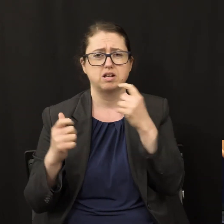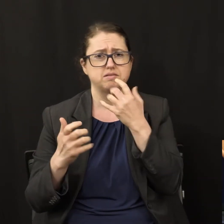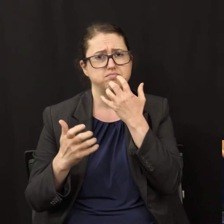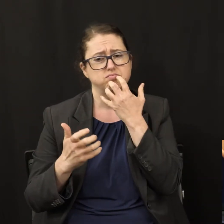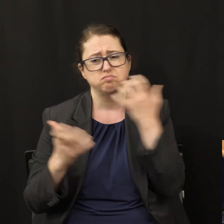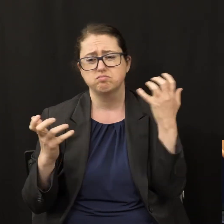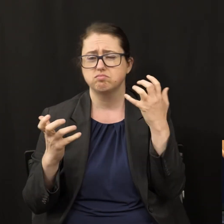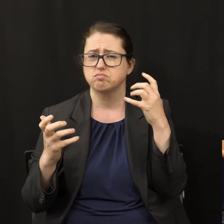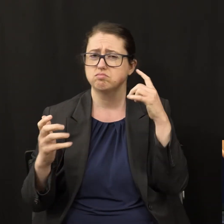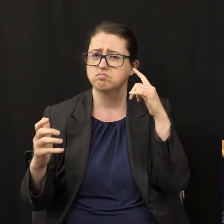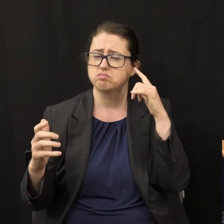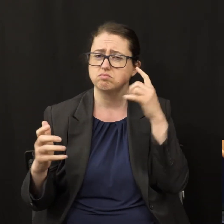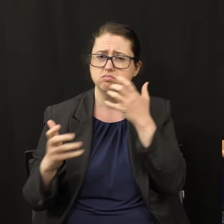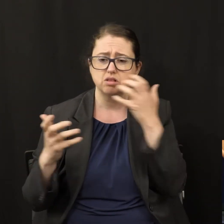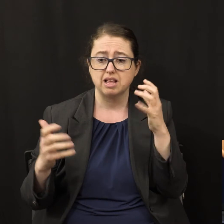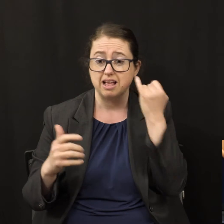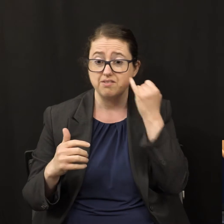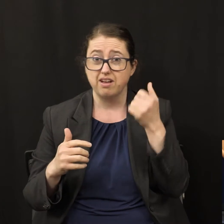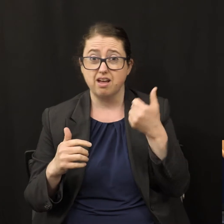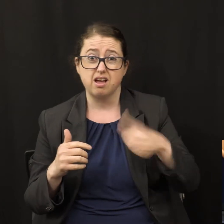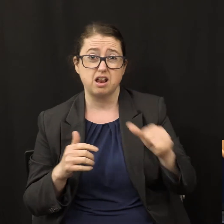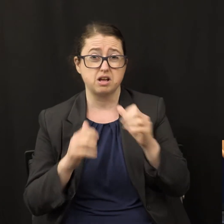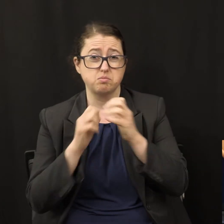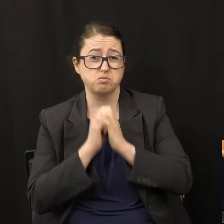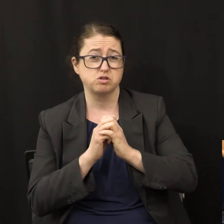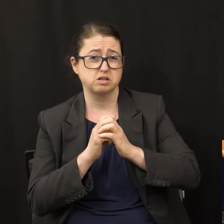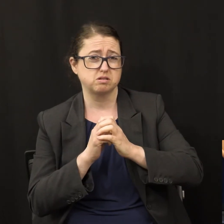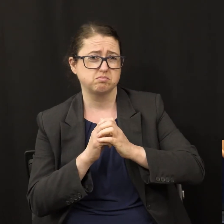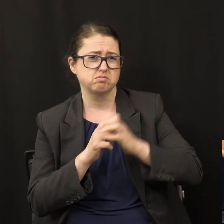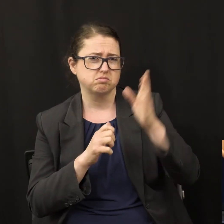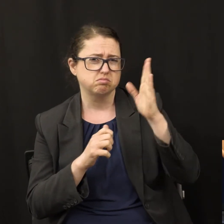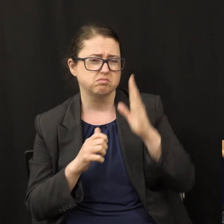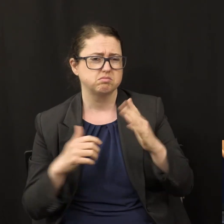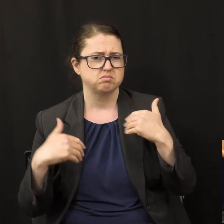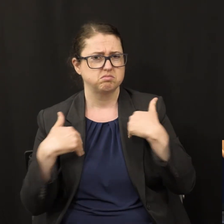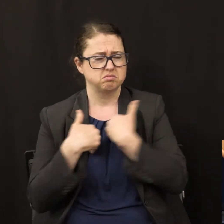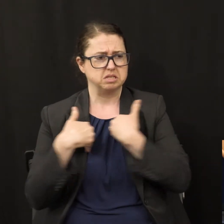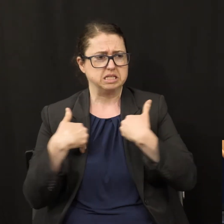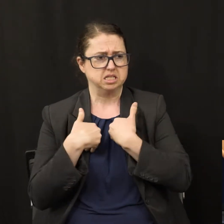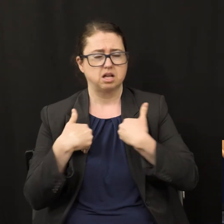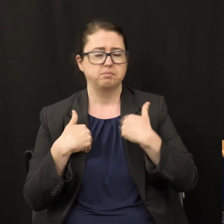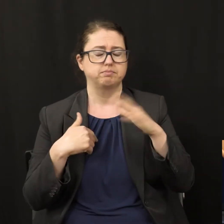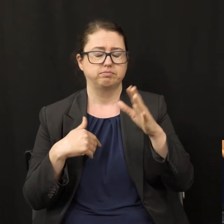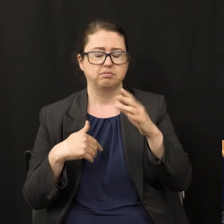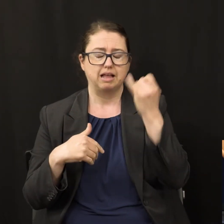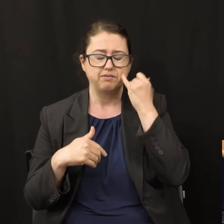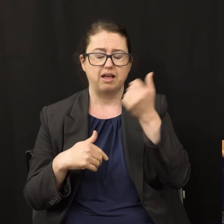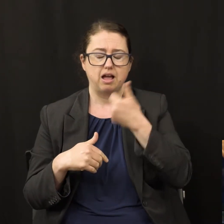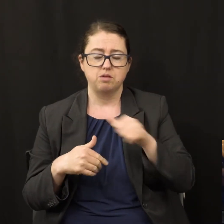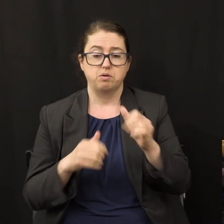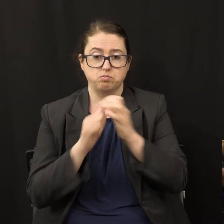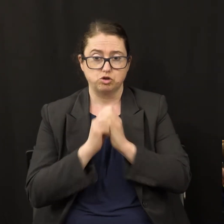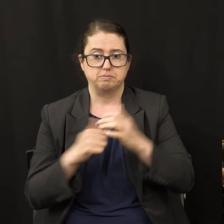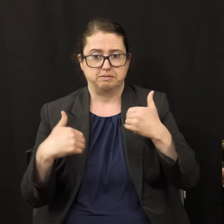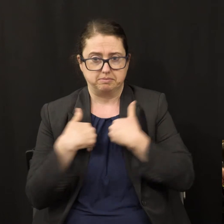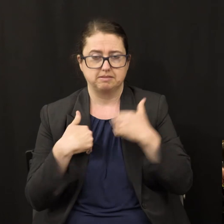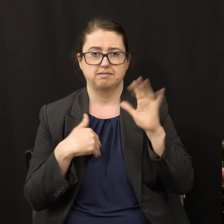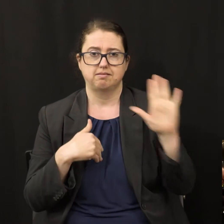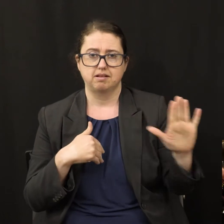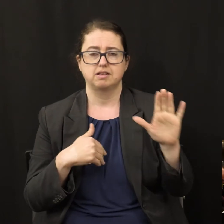beast and his image, and receives his mark on his forehead or on his hand, he himself shall also drink of the